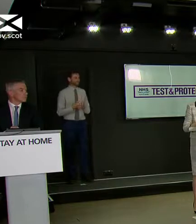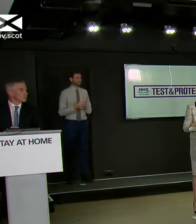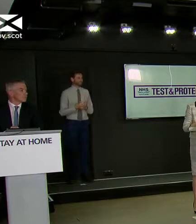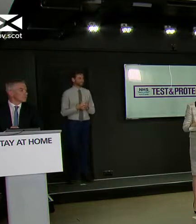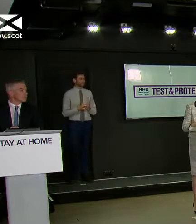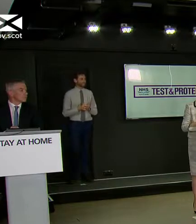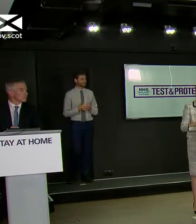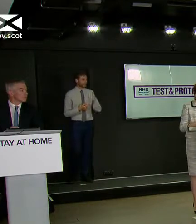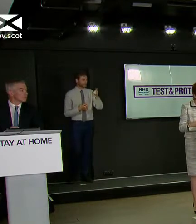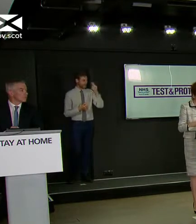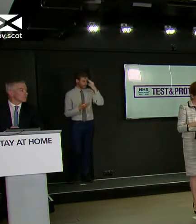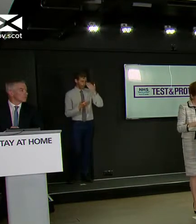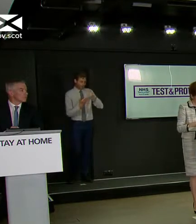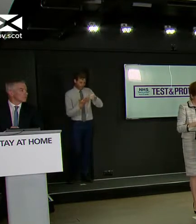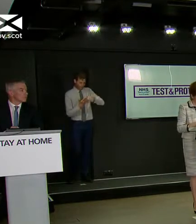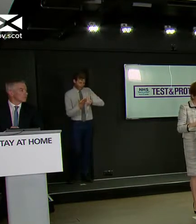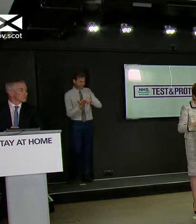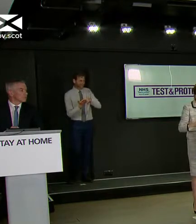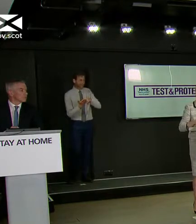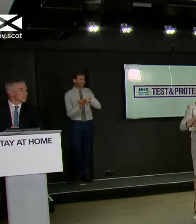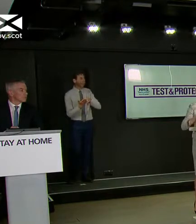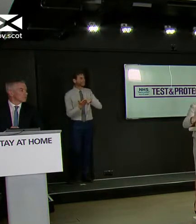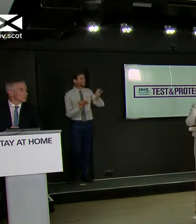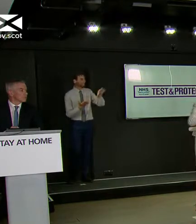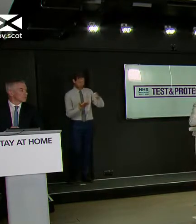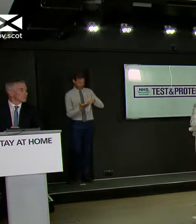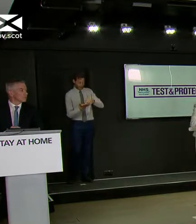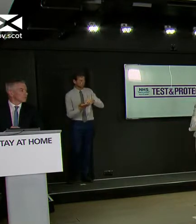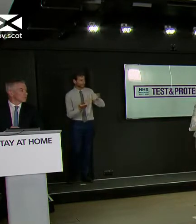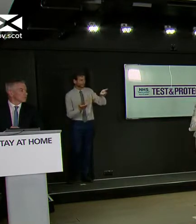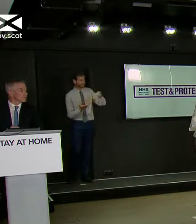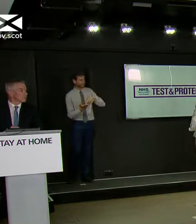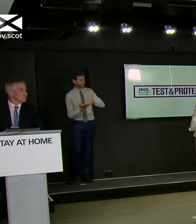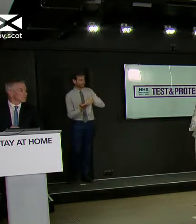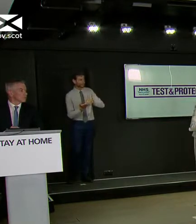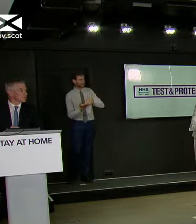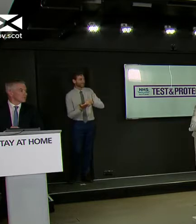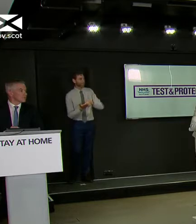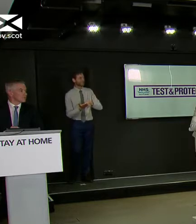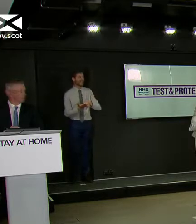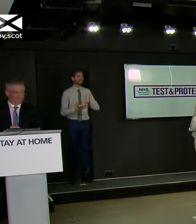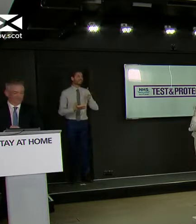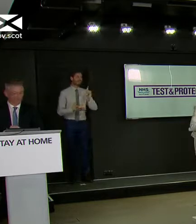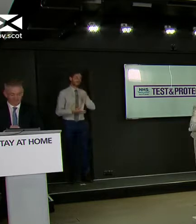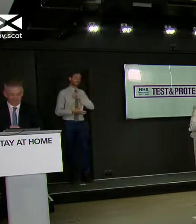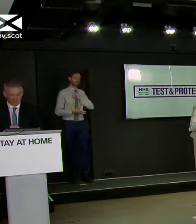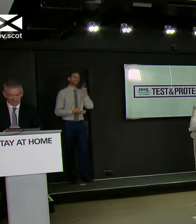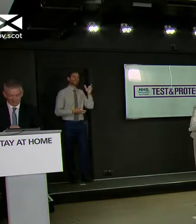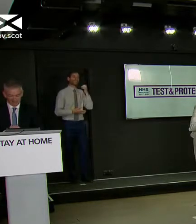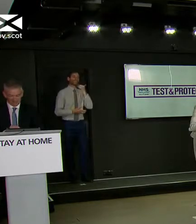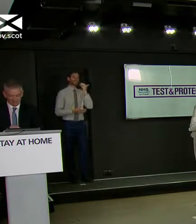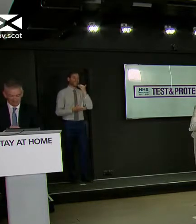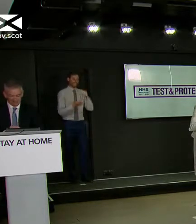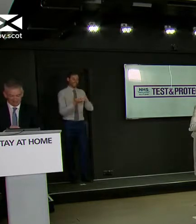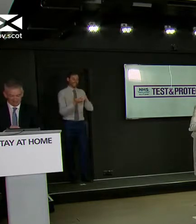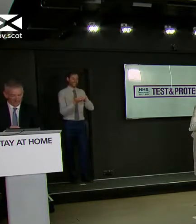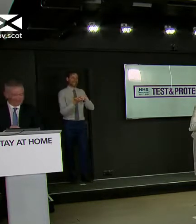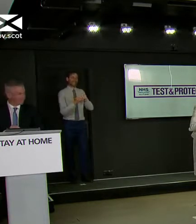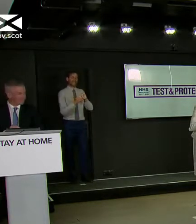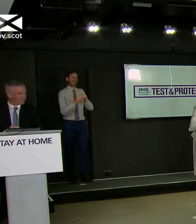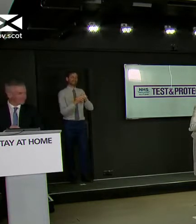was my registration email was mislaid so alright you're not on my list but since since it's the Daily Telegraph I'll make a special